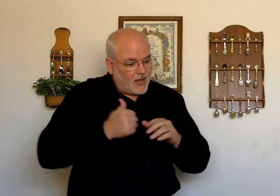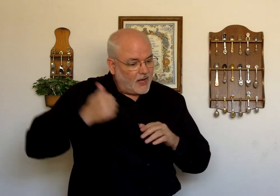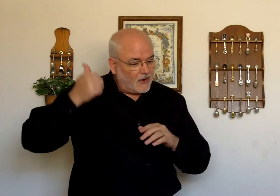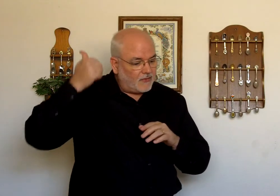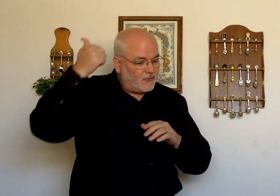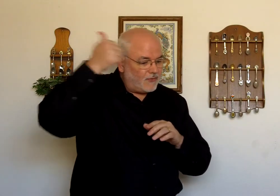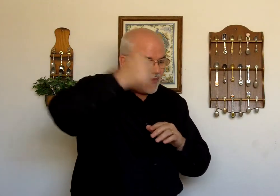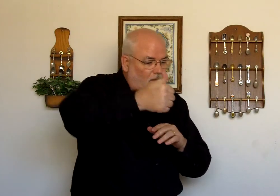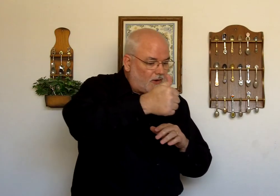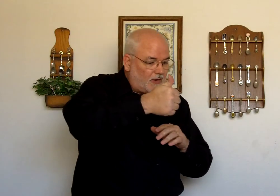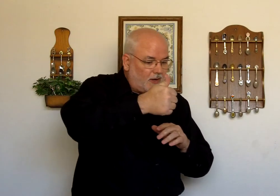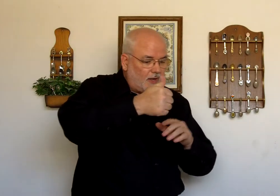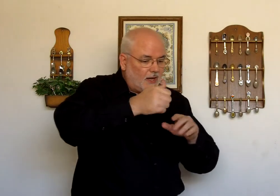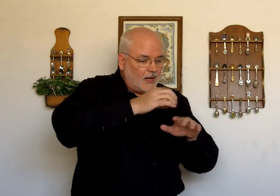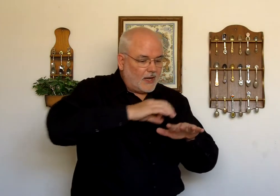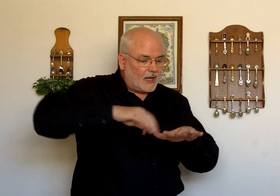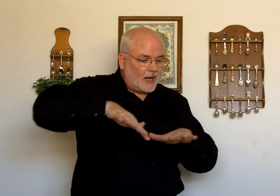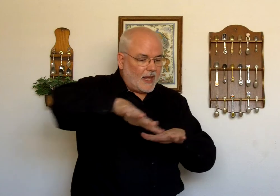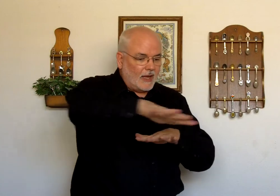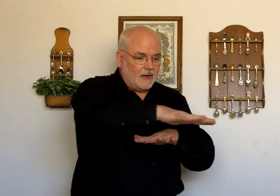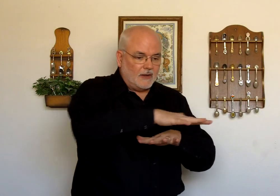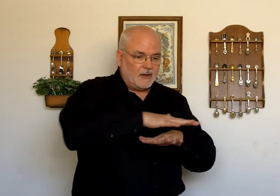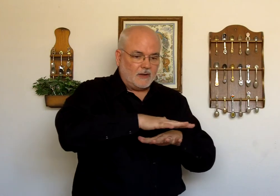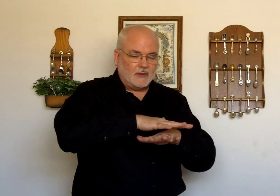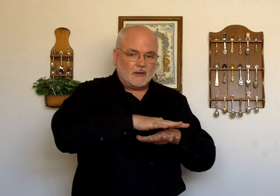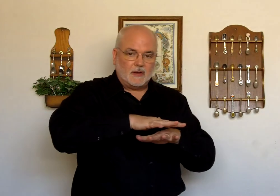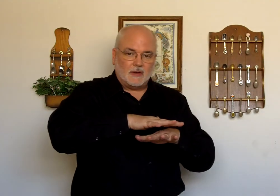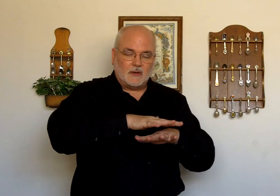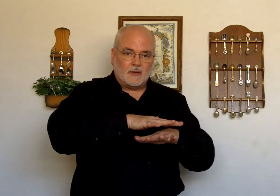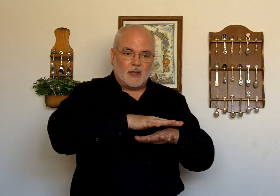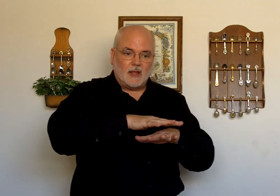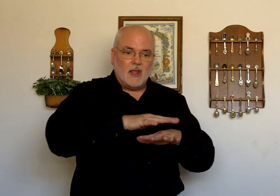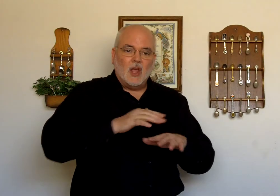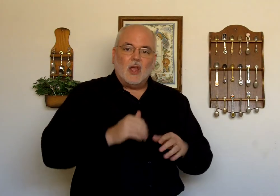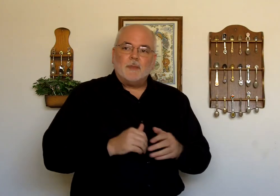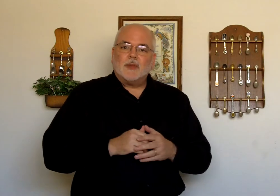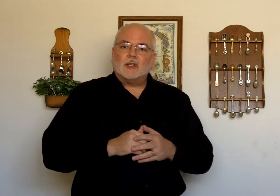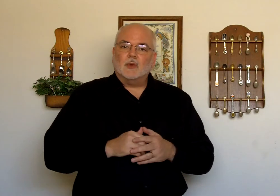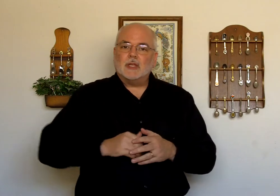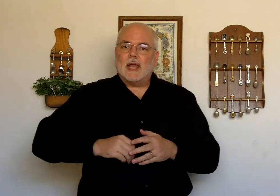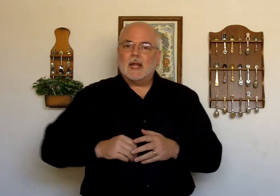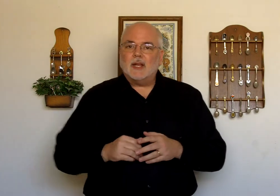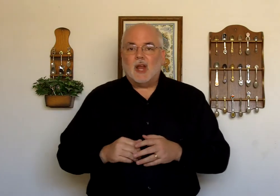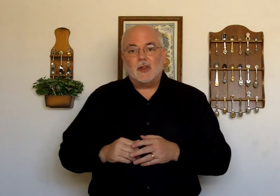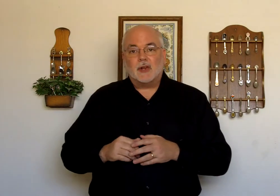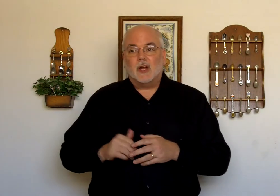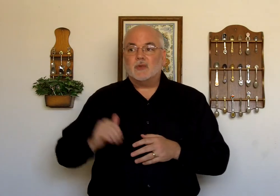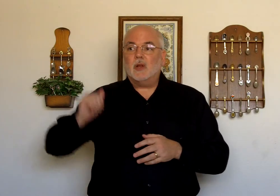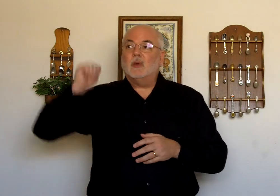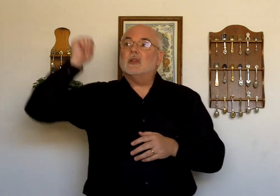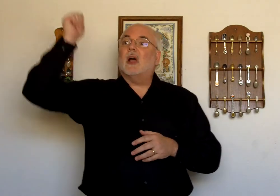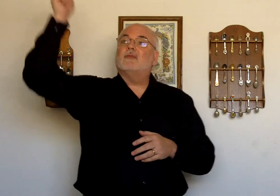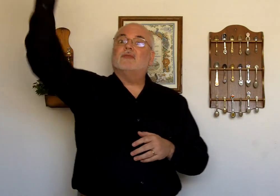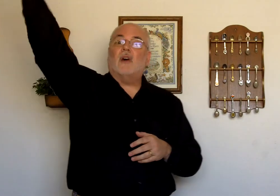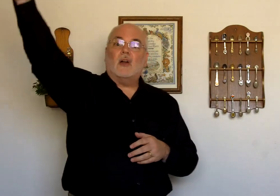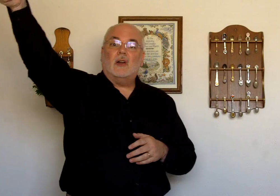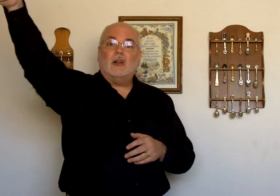In a foreign. Land. Okay. So just like I did other country was foreign